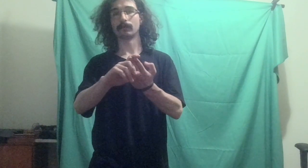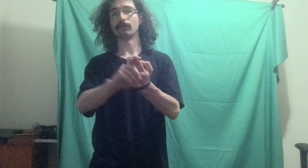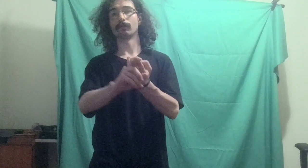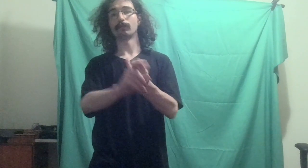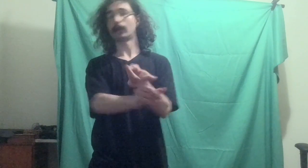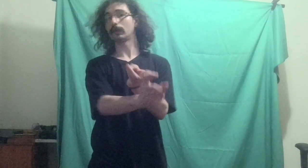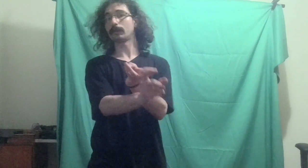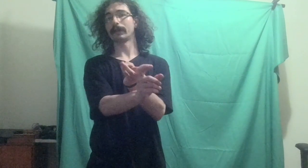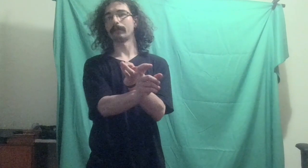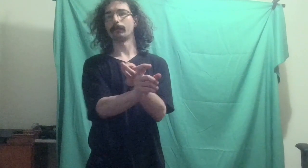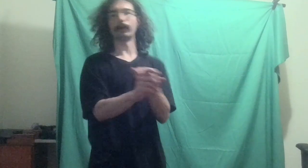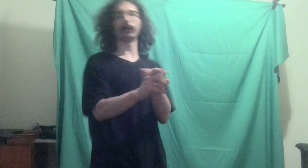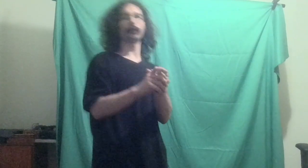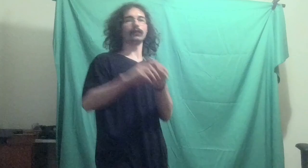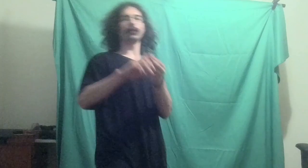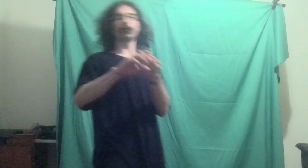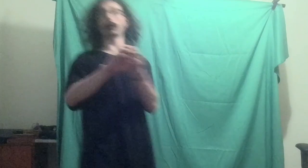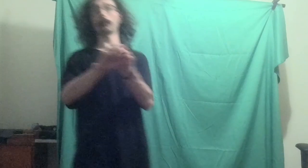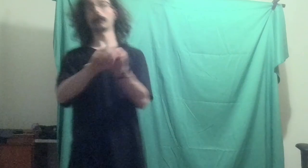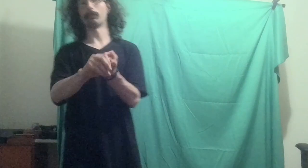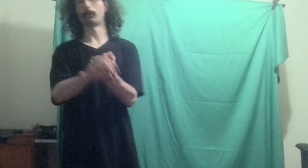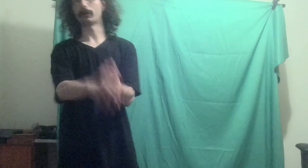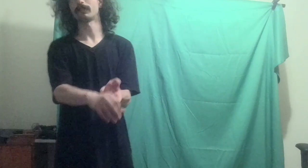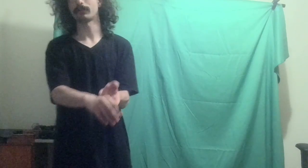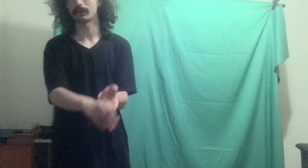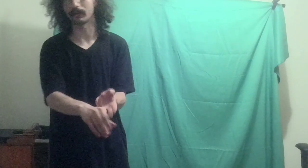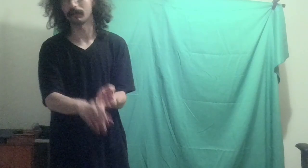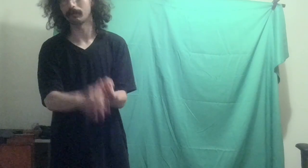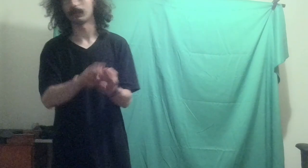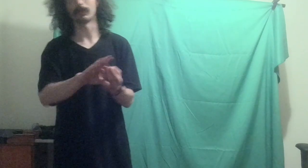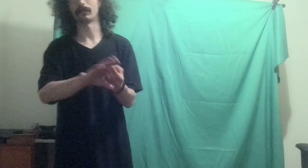try to relate more, try to be more consistent is the main,